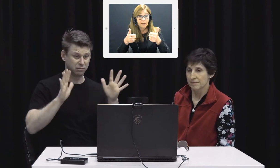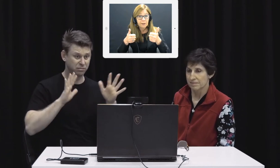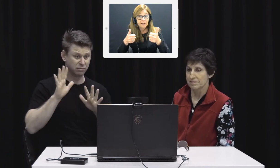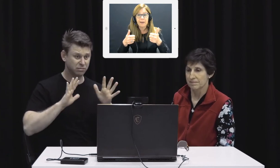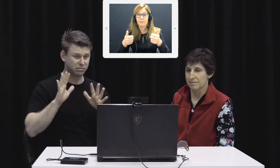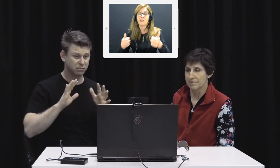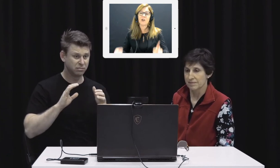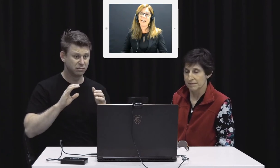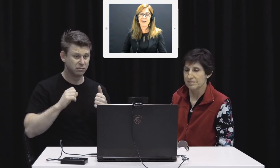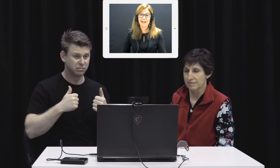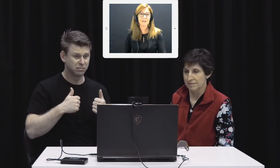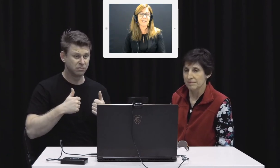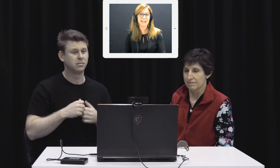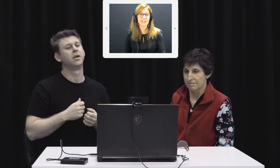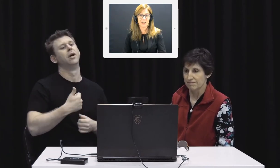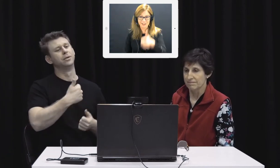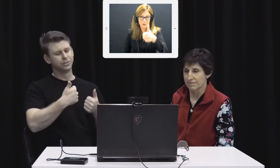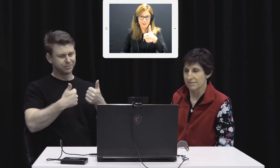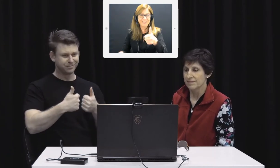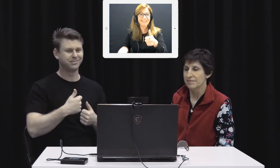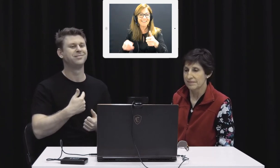Yeah, it's okay now. can see each other.